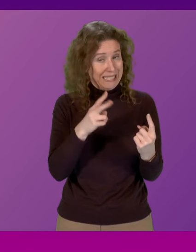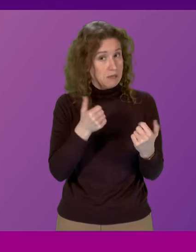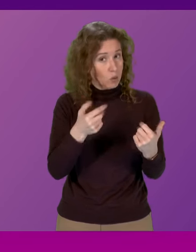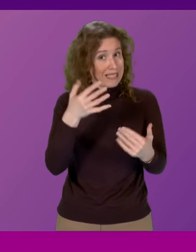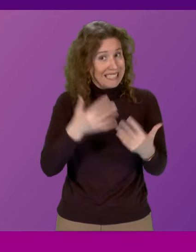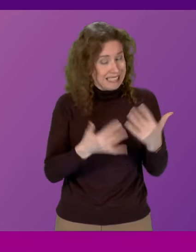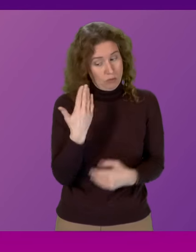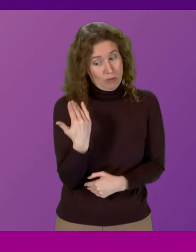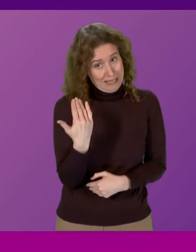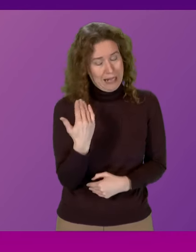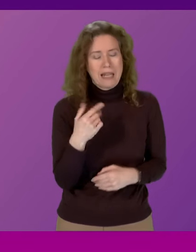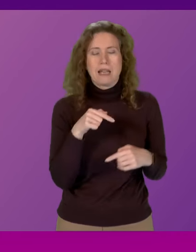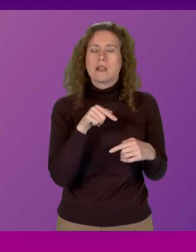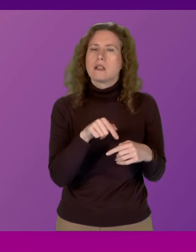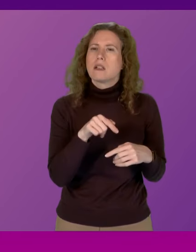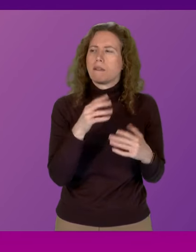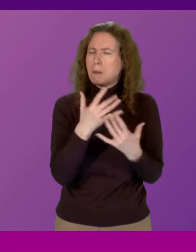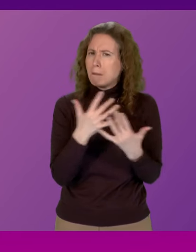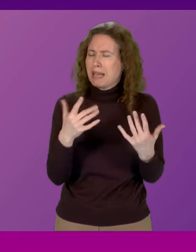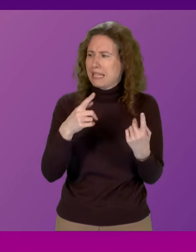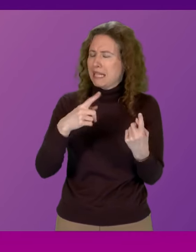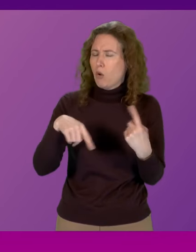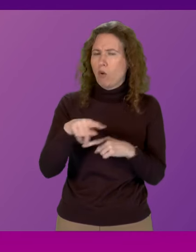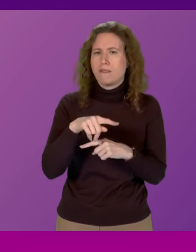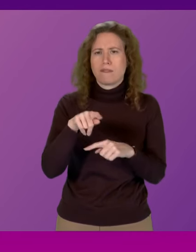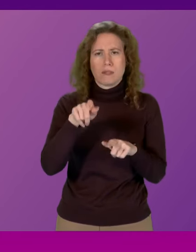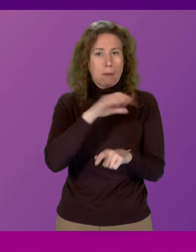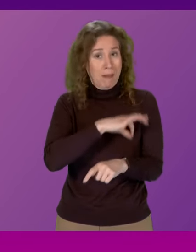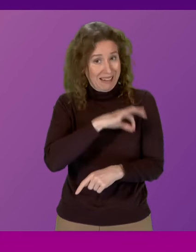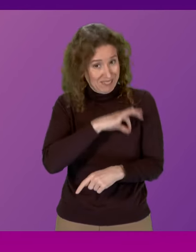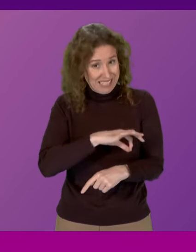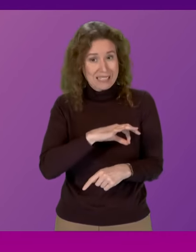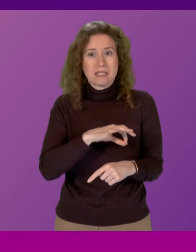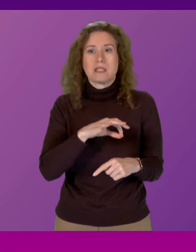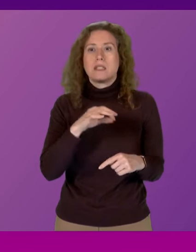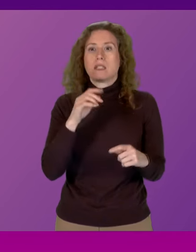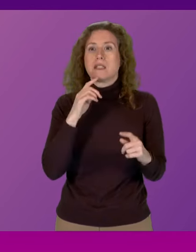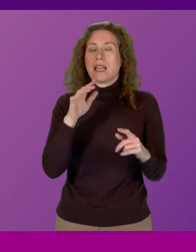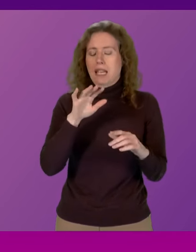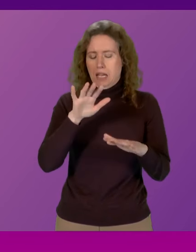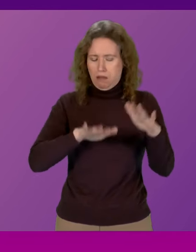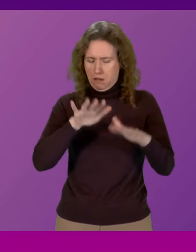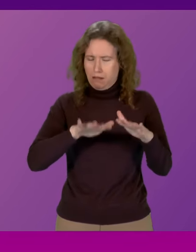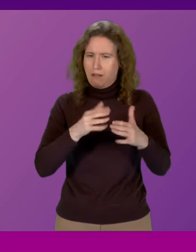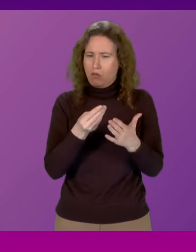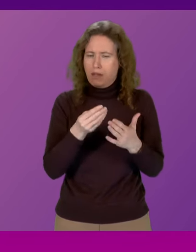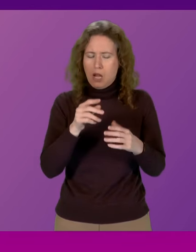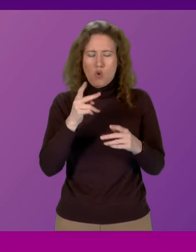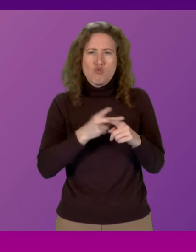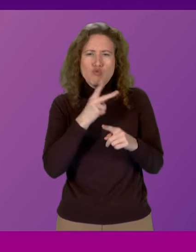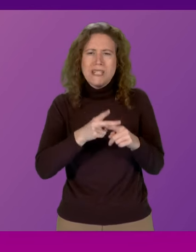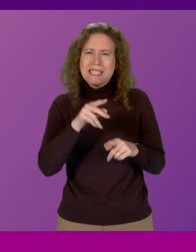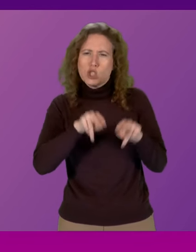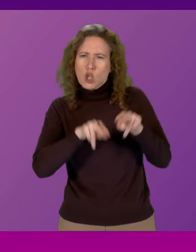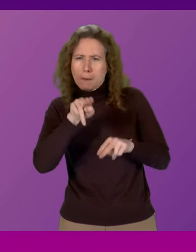most recently is that when it comes to many of our benefits the redetermination rate is much lower here in Scotland than it is